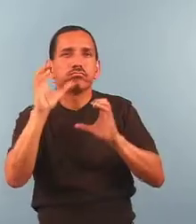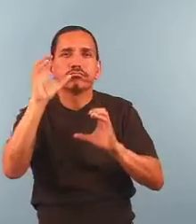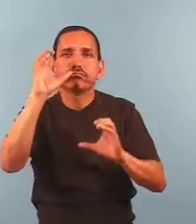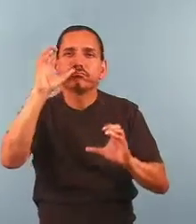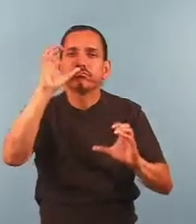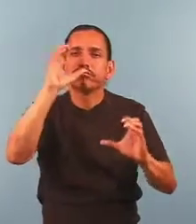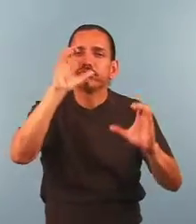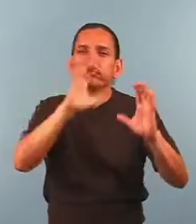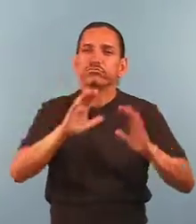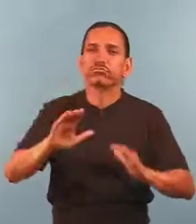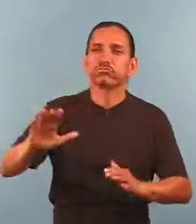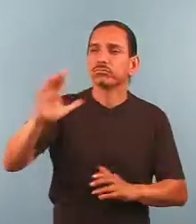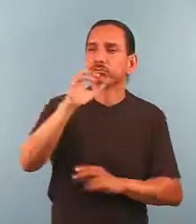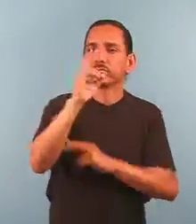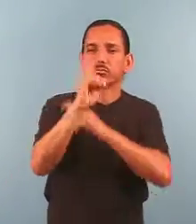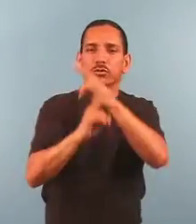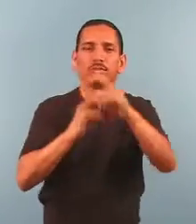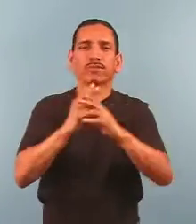of the universe.